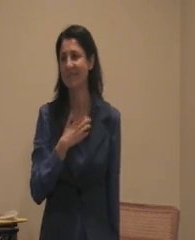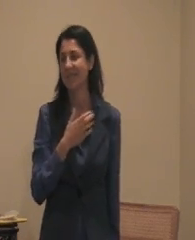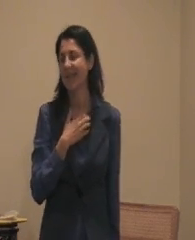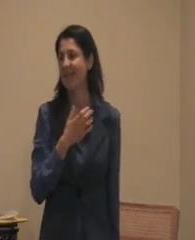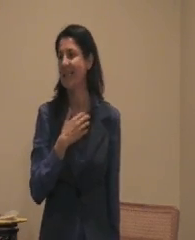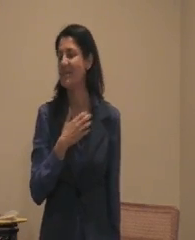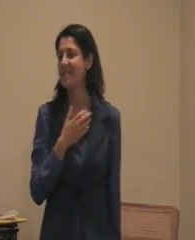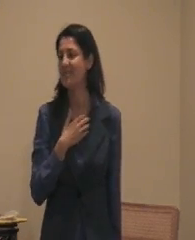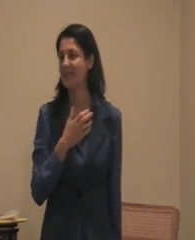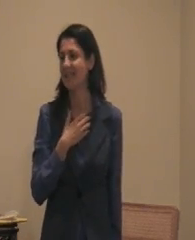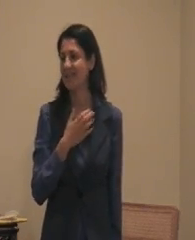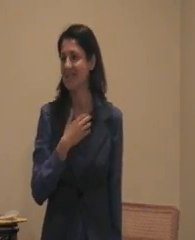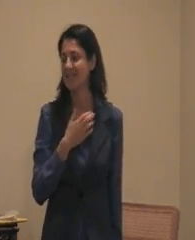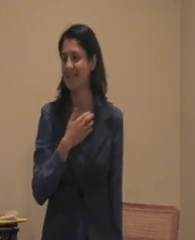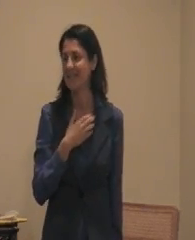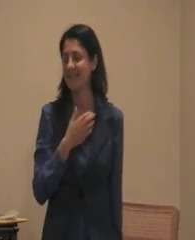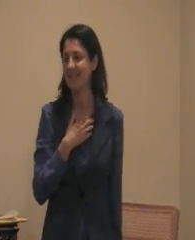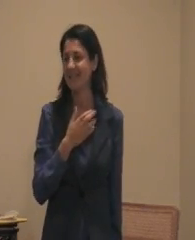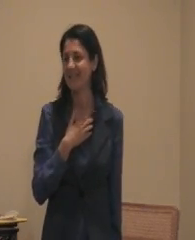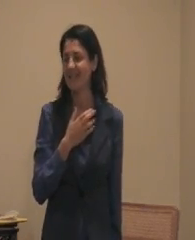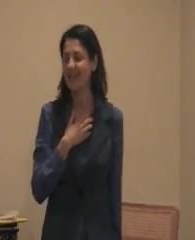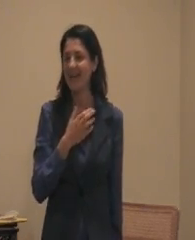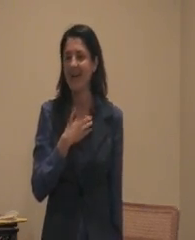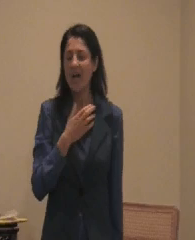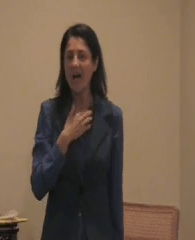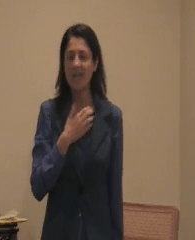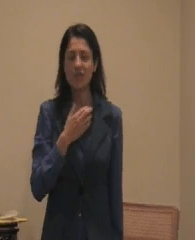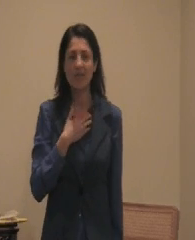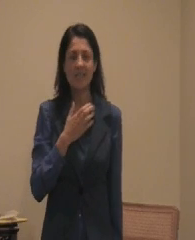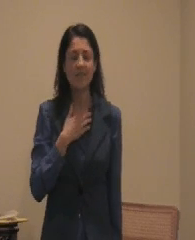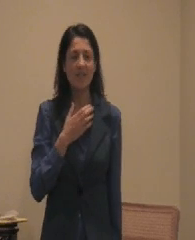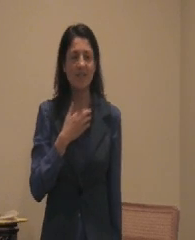pain limiting beliefs limiting beliefs I could transmute